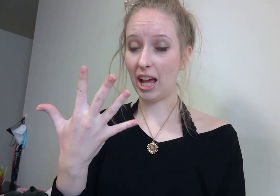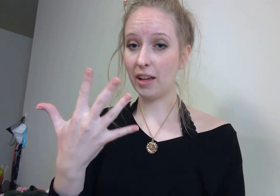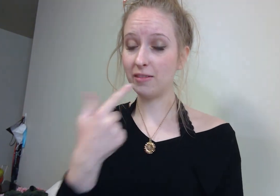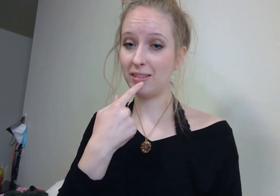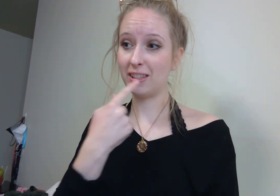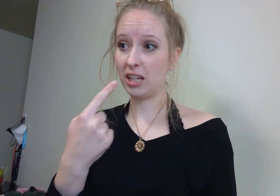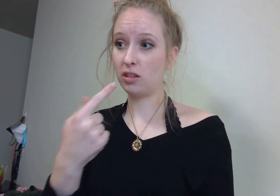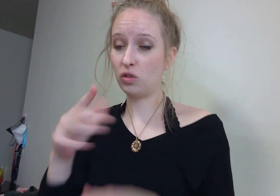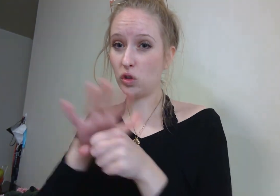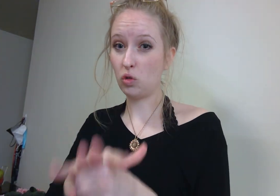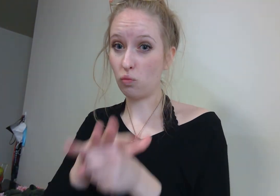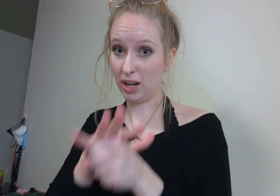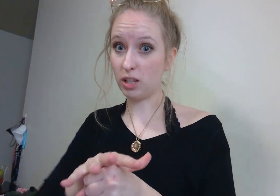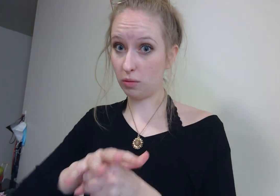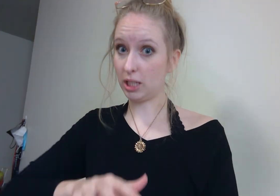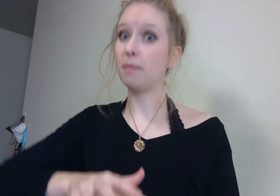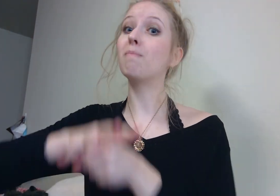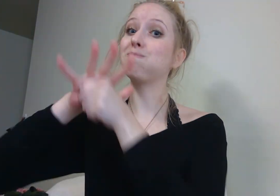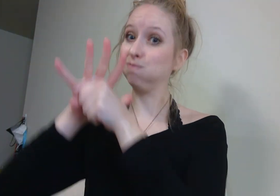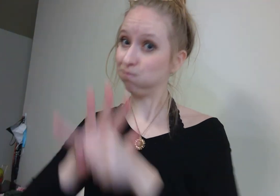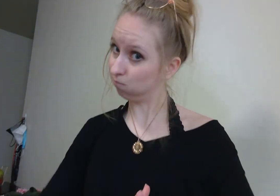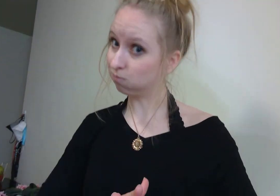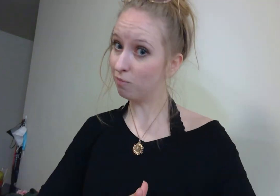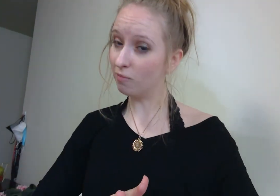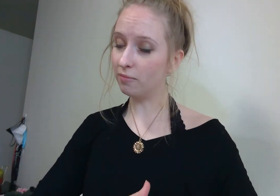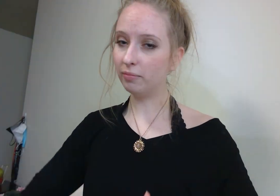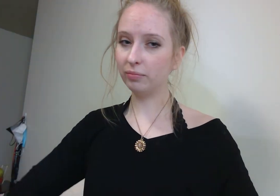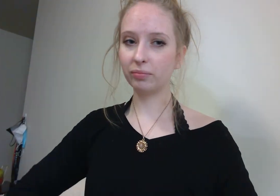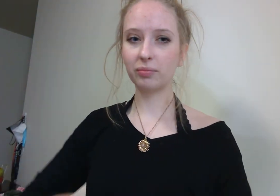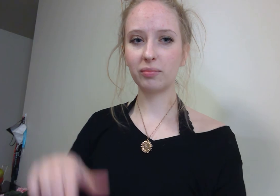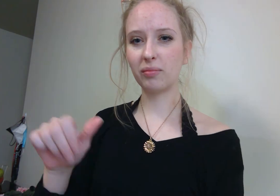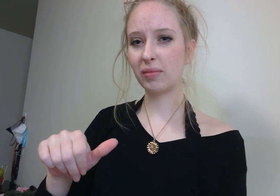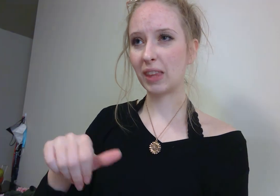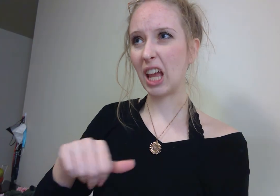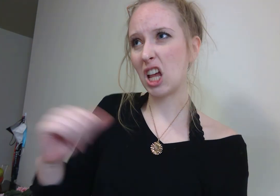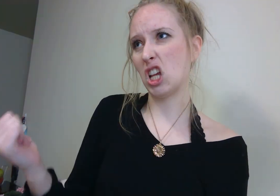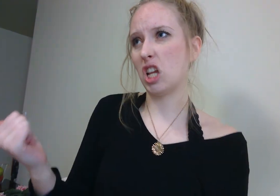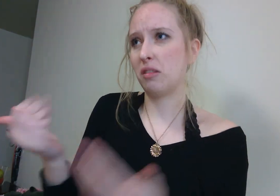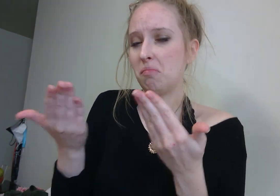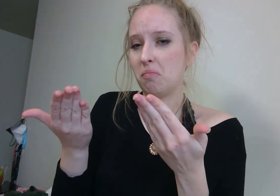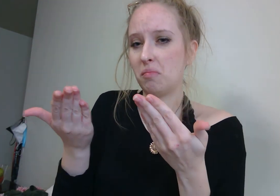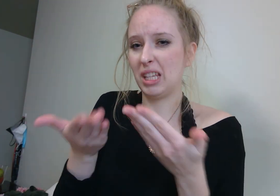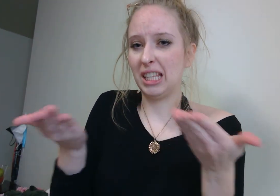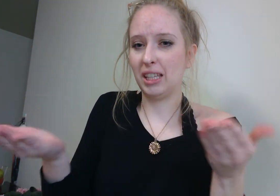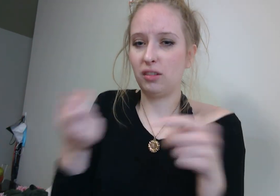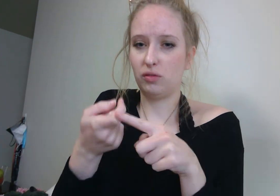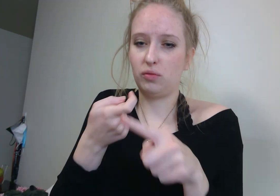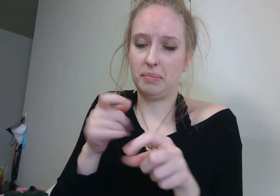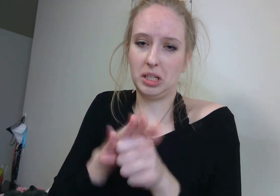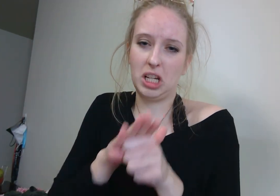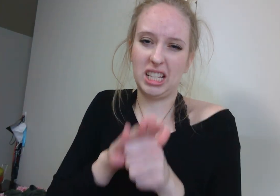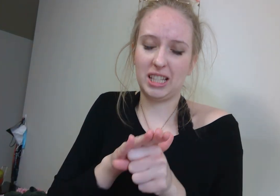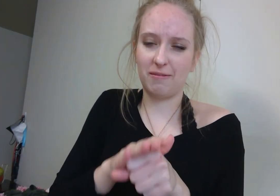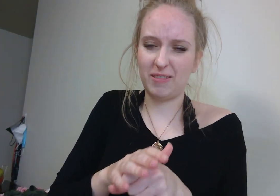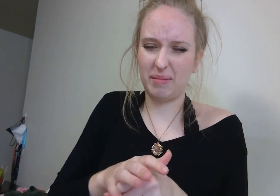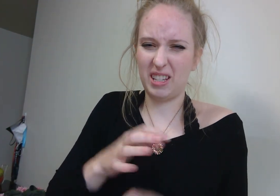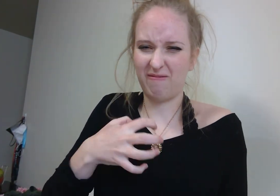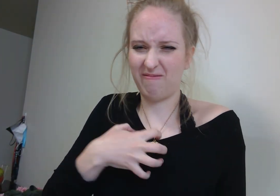Other psychological symptoms experienced due to stress is irritability and anger, while physical symptoms can include fatigue